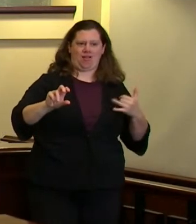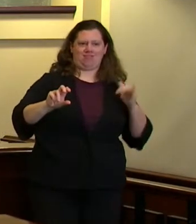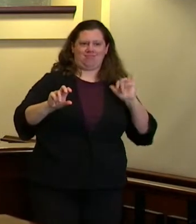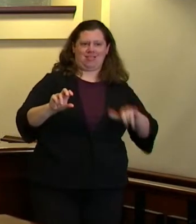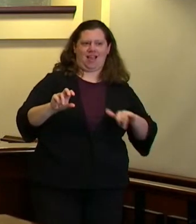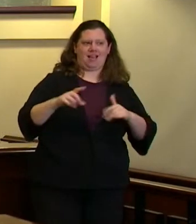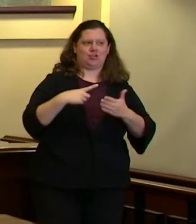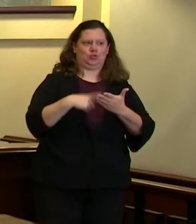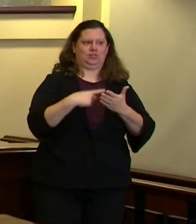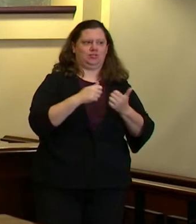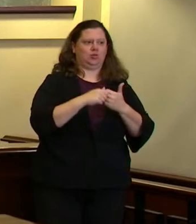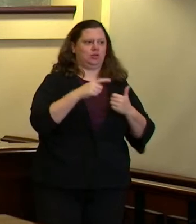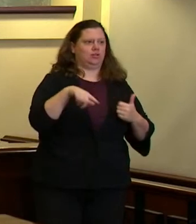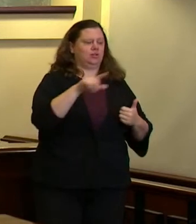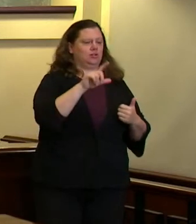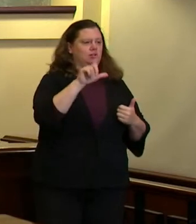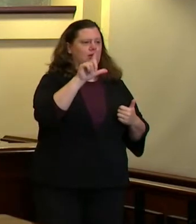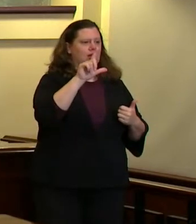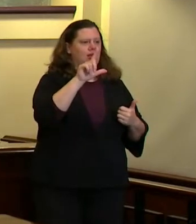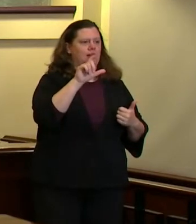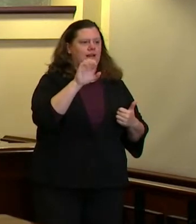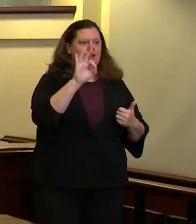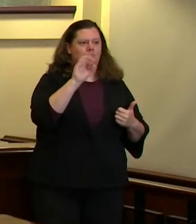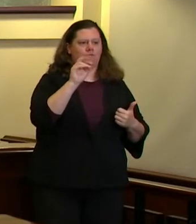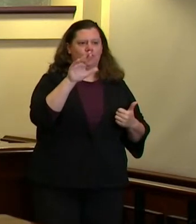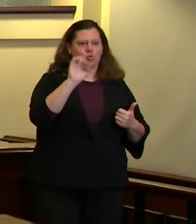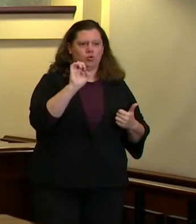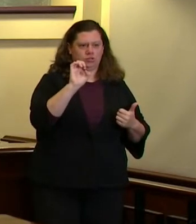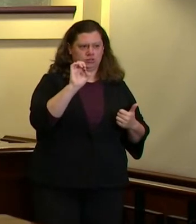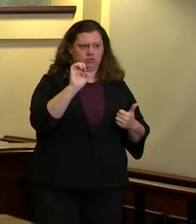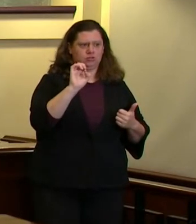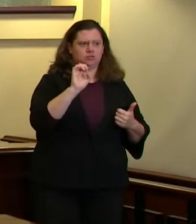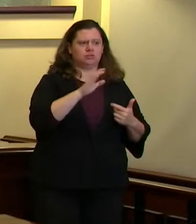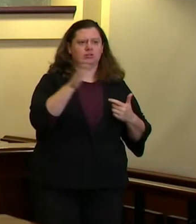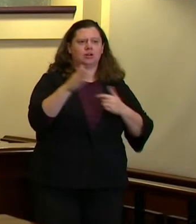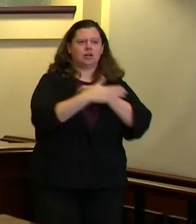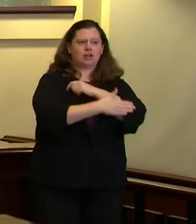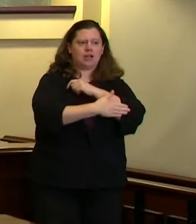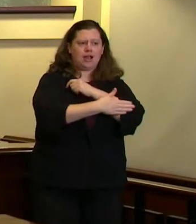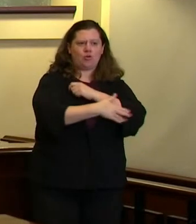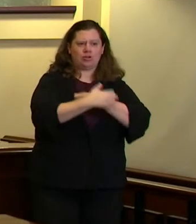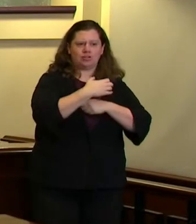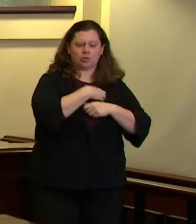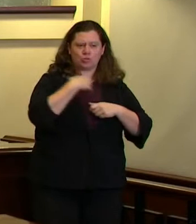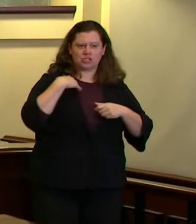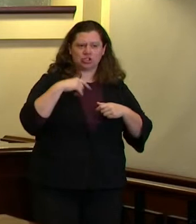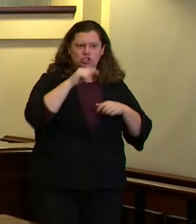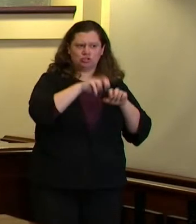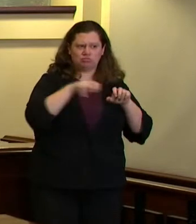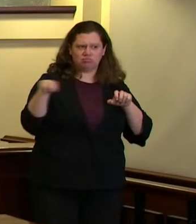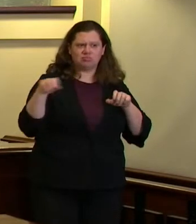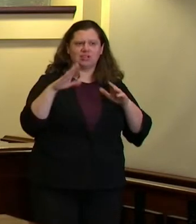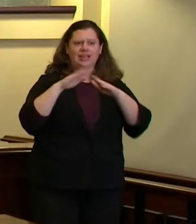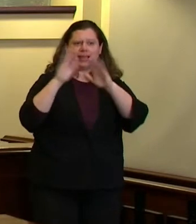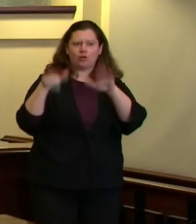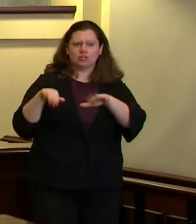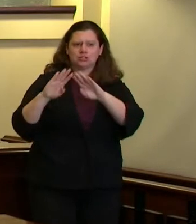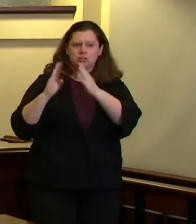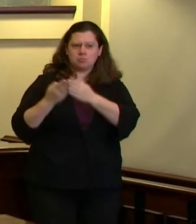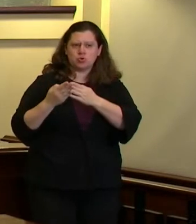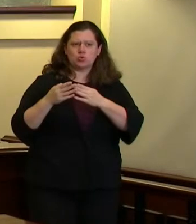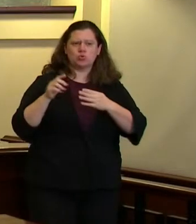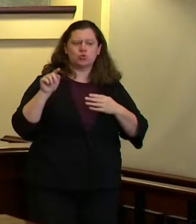kafori and other county commissioners as well as our housing bureau and others and talk about how we can